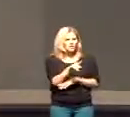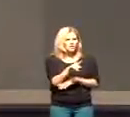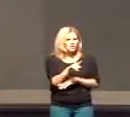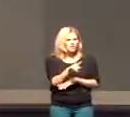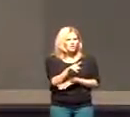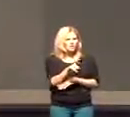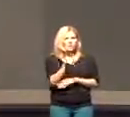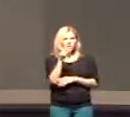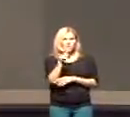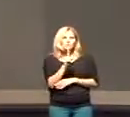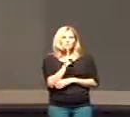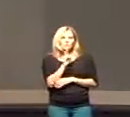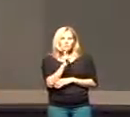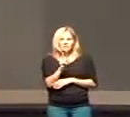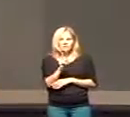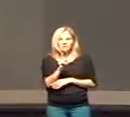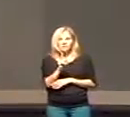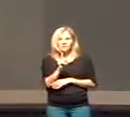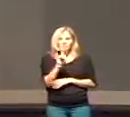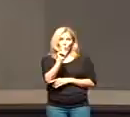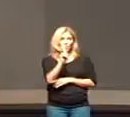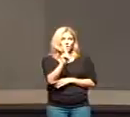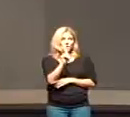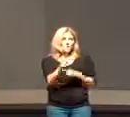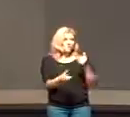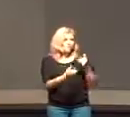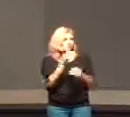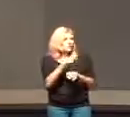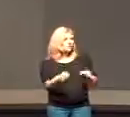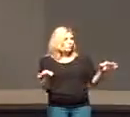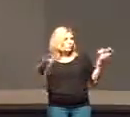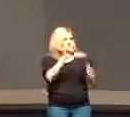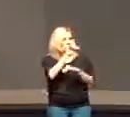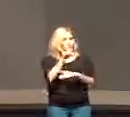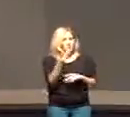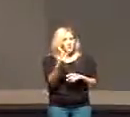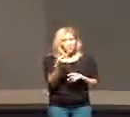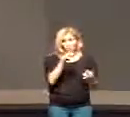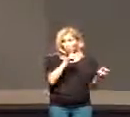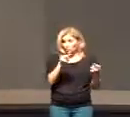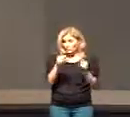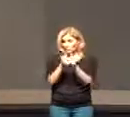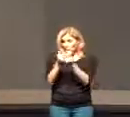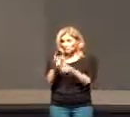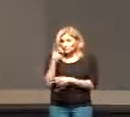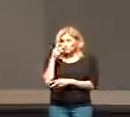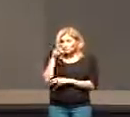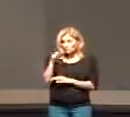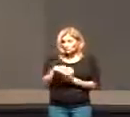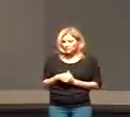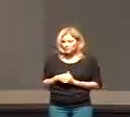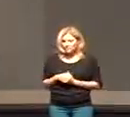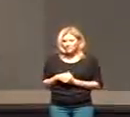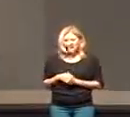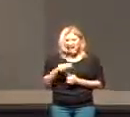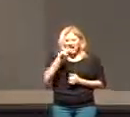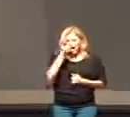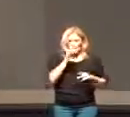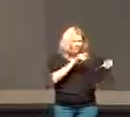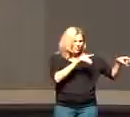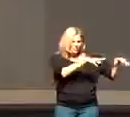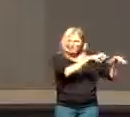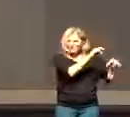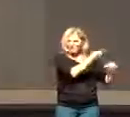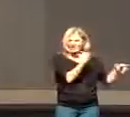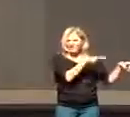Scripture? This would certainly be one of them. When Jesus looks at the disciples, and he says, I don't care what the